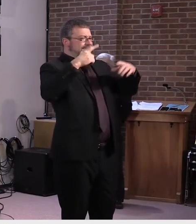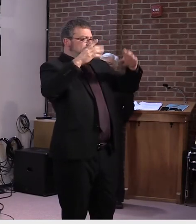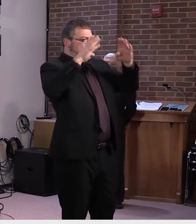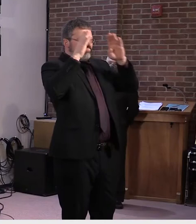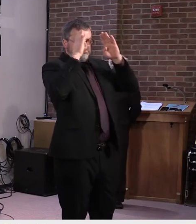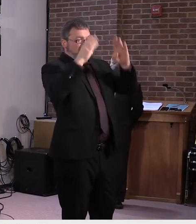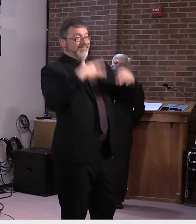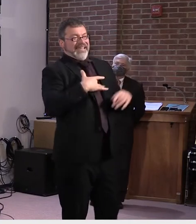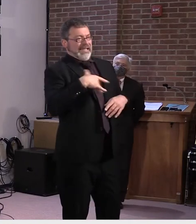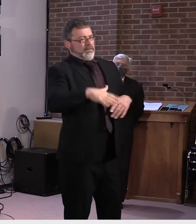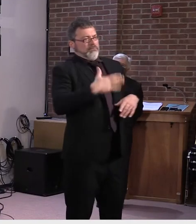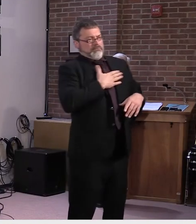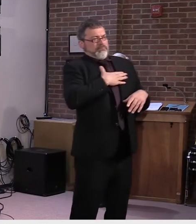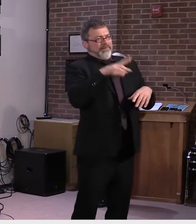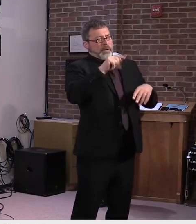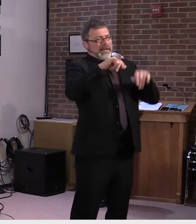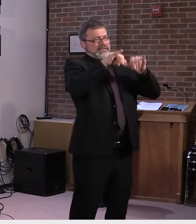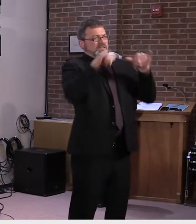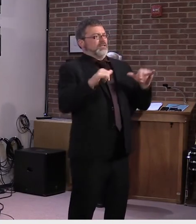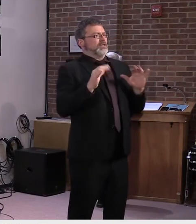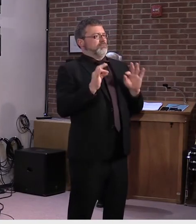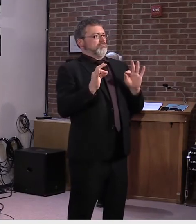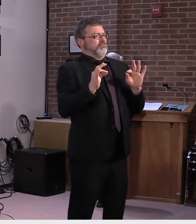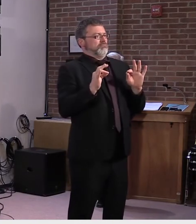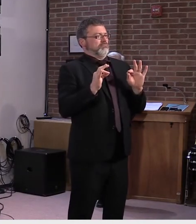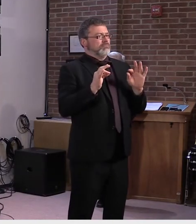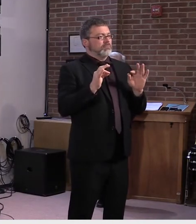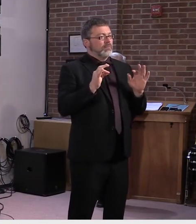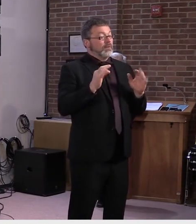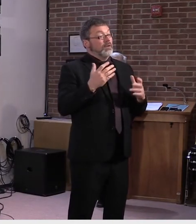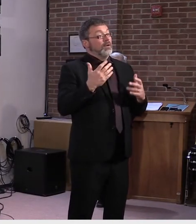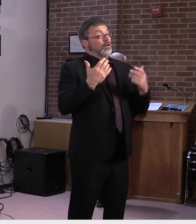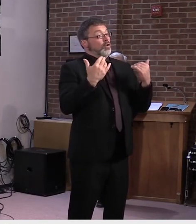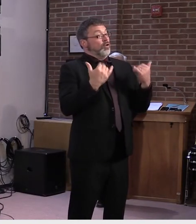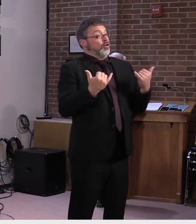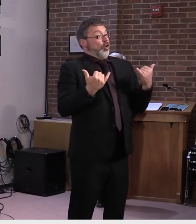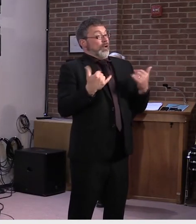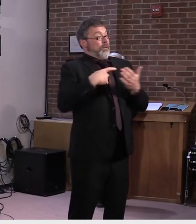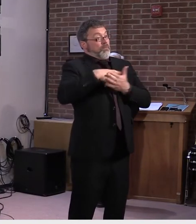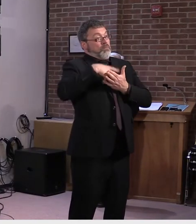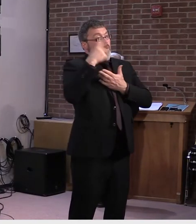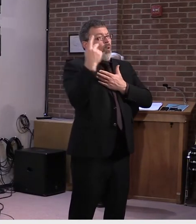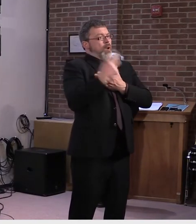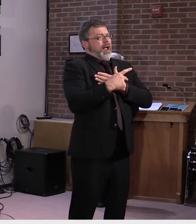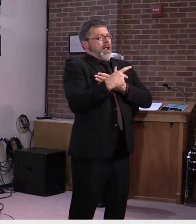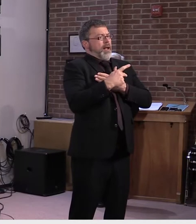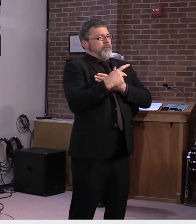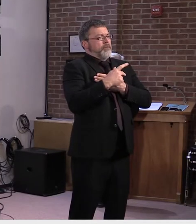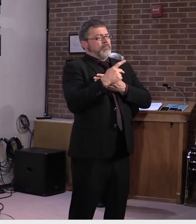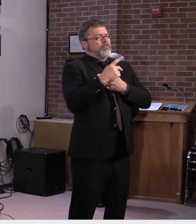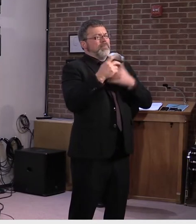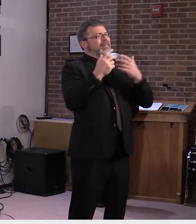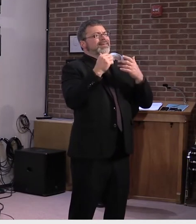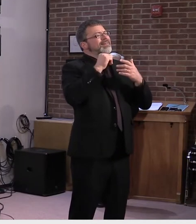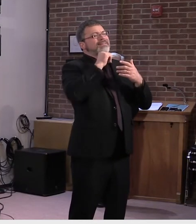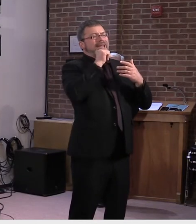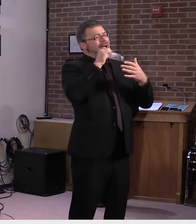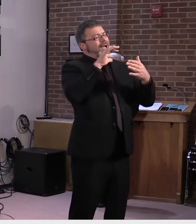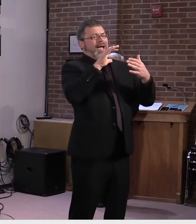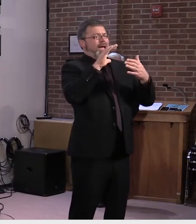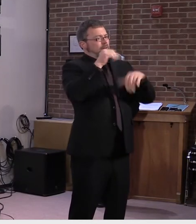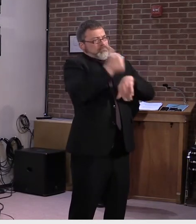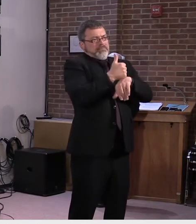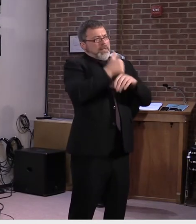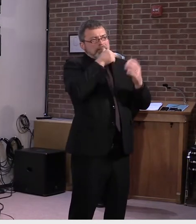our programs, uh, that we have in place, even if we didn't mail a ballot to every, every Vermonter, uh, the